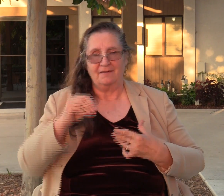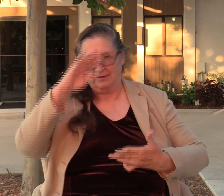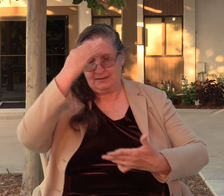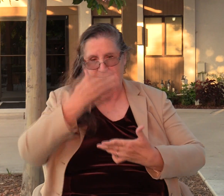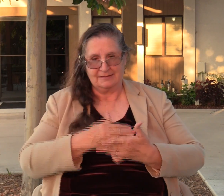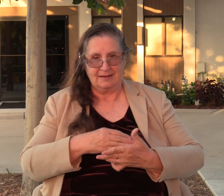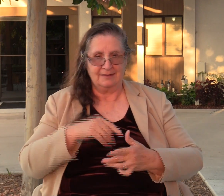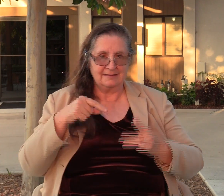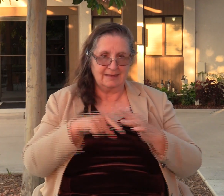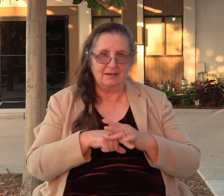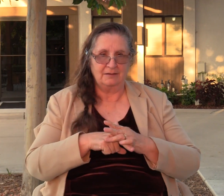That's one shekel per head.